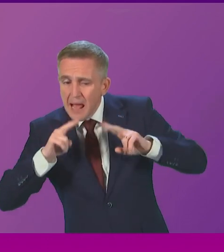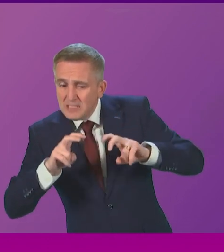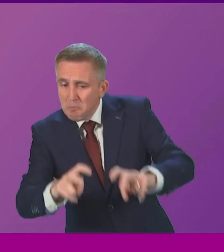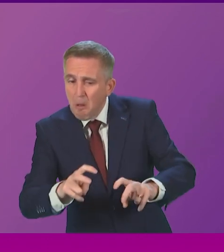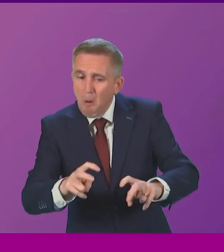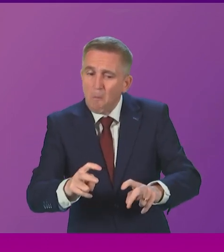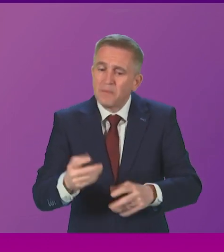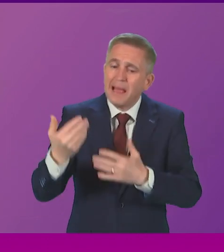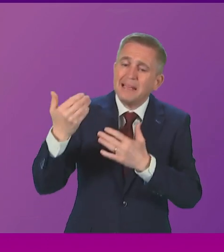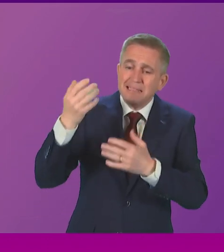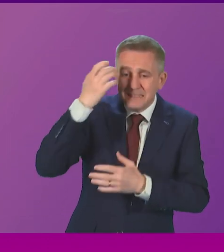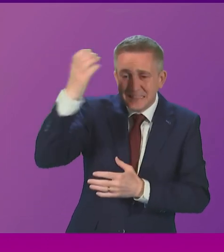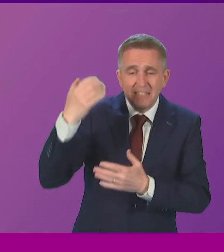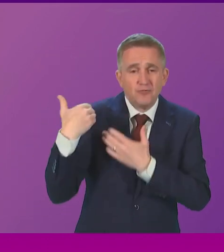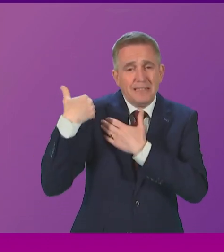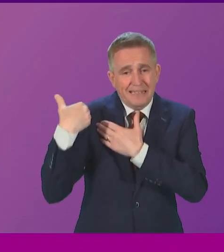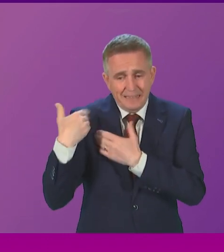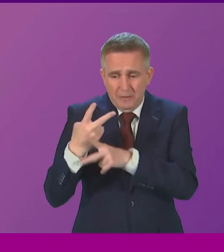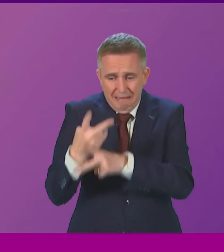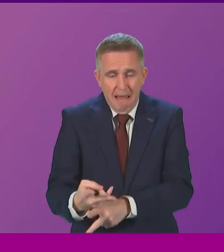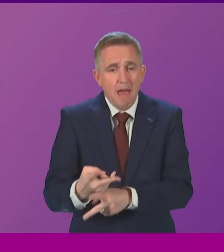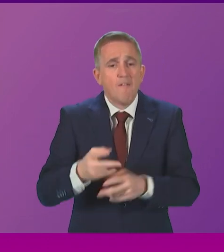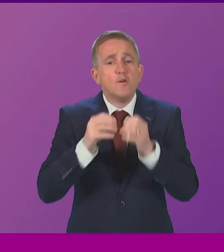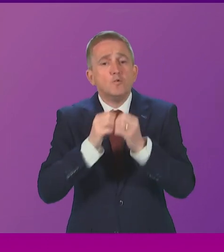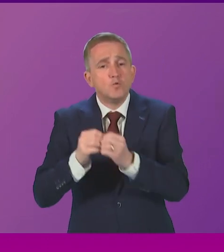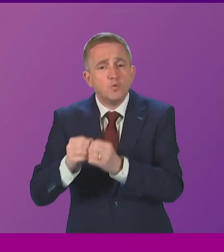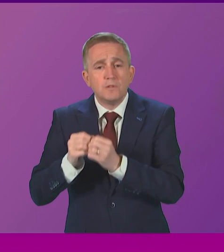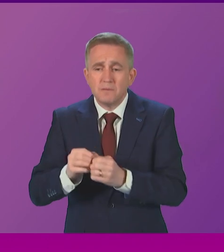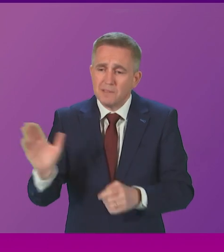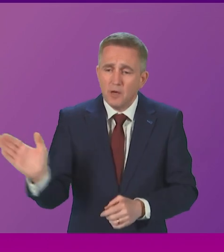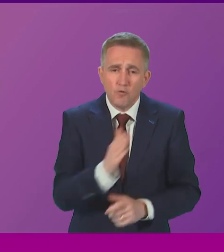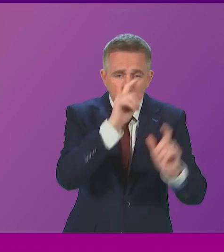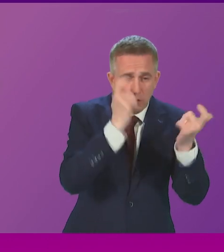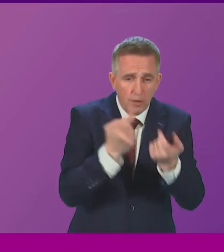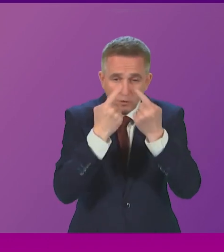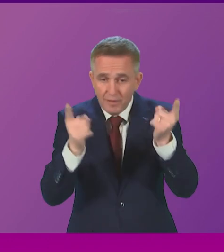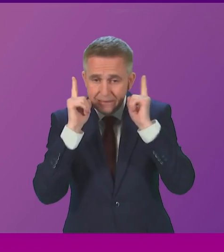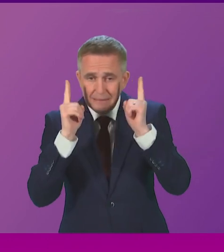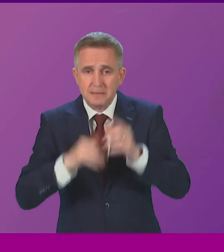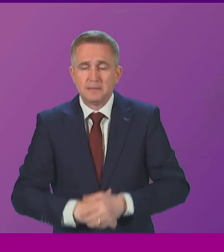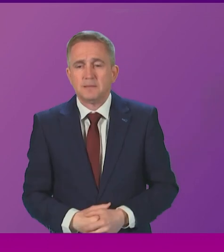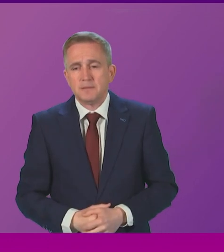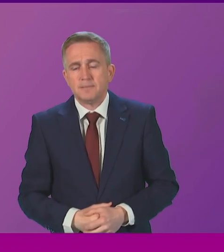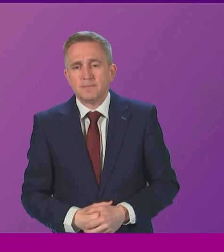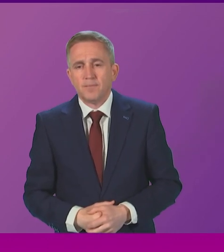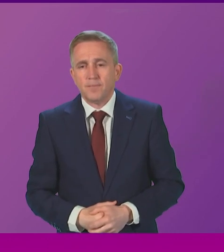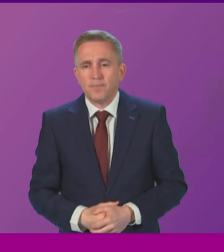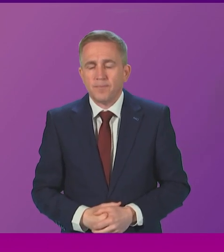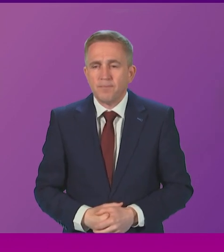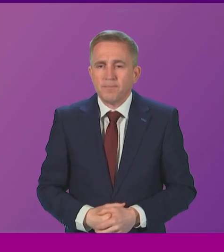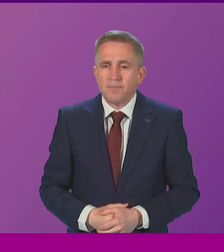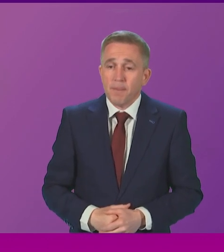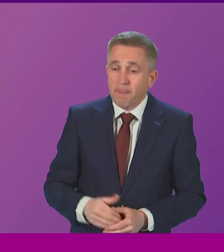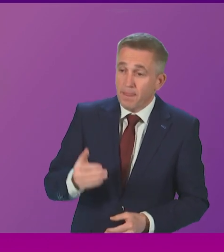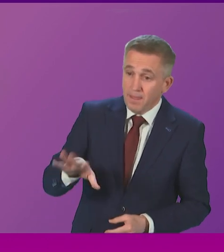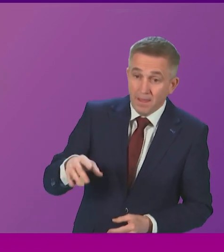legal duty of care for students in colleges and universities? Minister. Well, I can't earnestly say